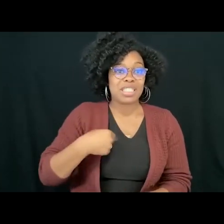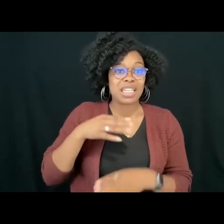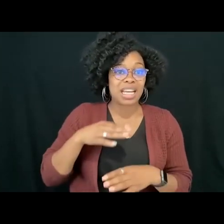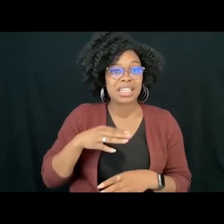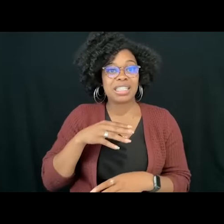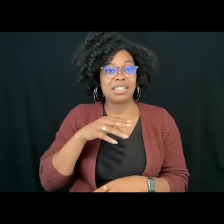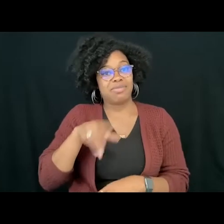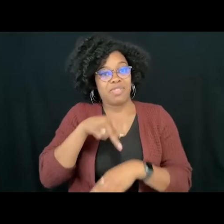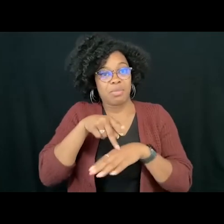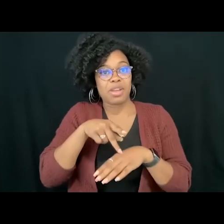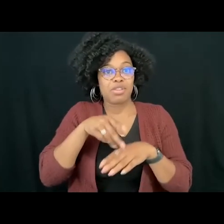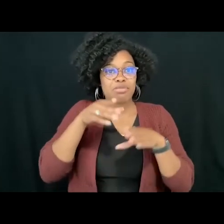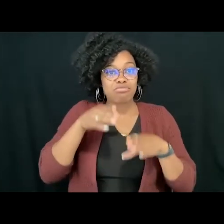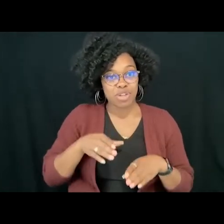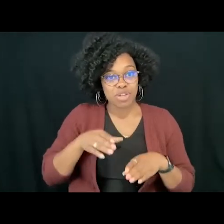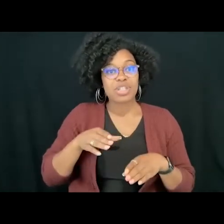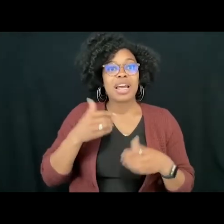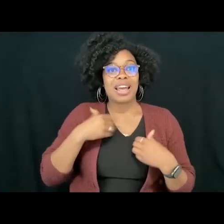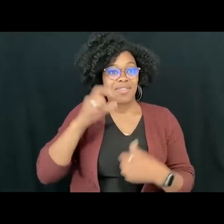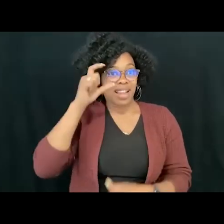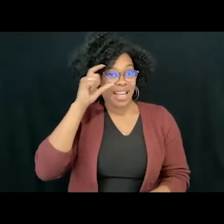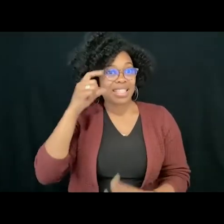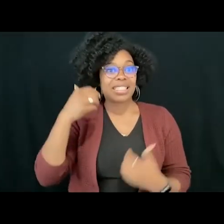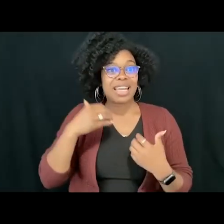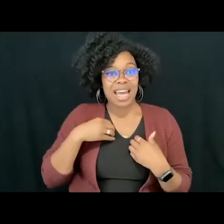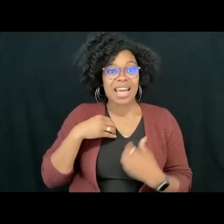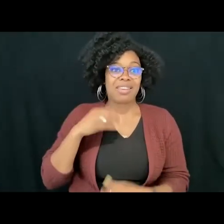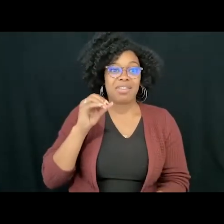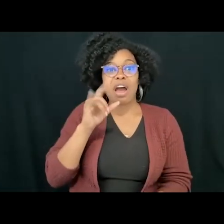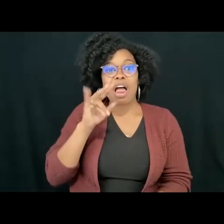and I'm wearing an olive green shirt sitting with a painting of a lake and trees behind me.